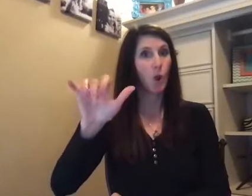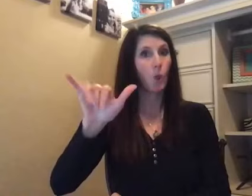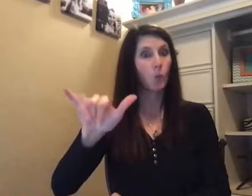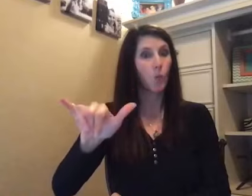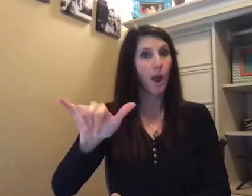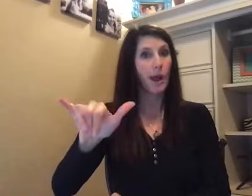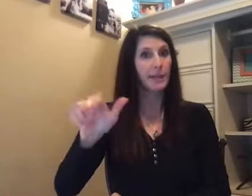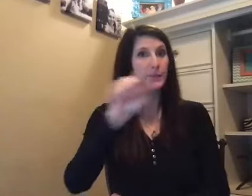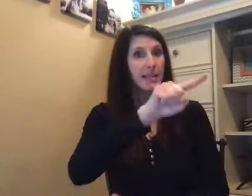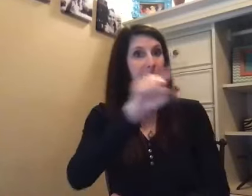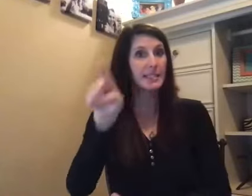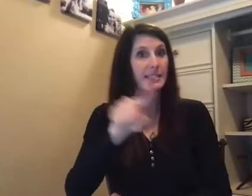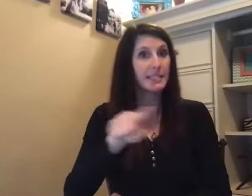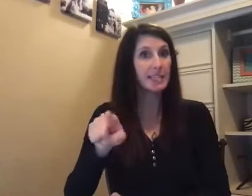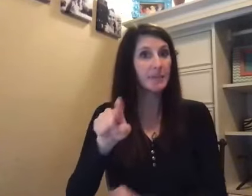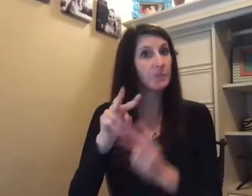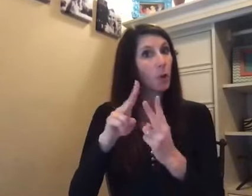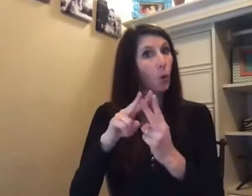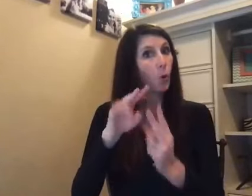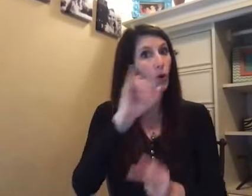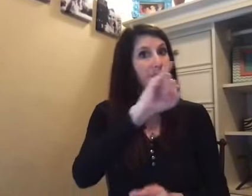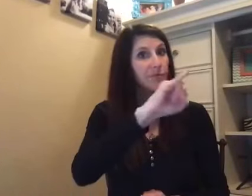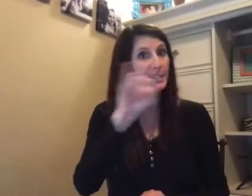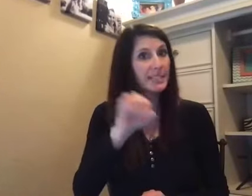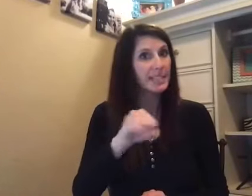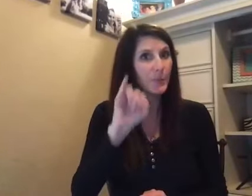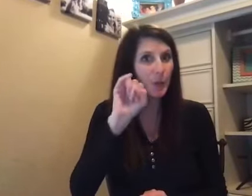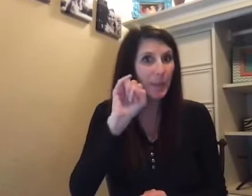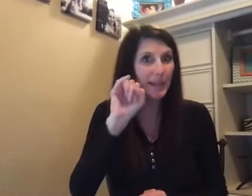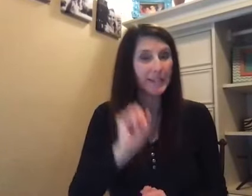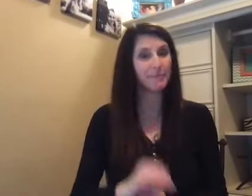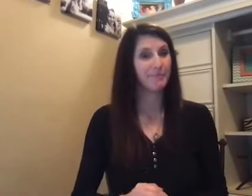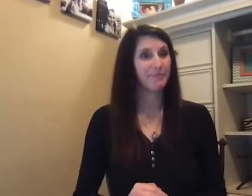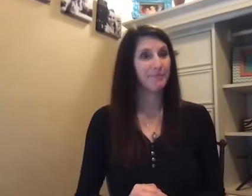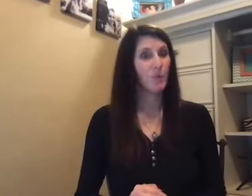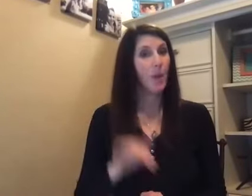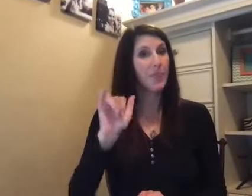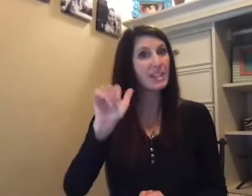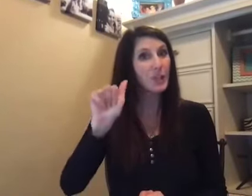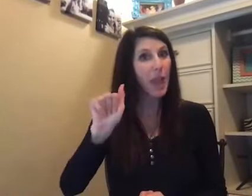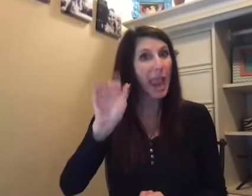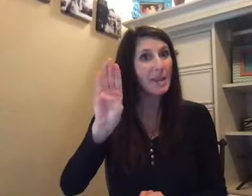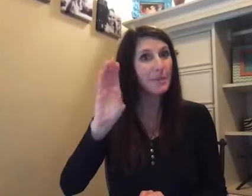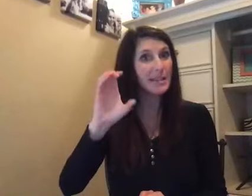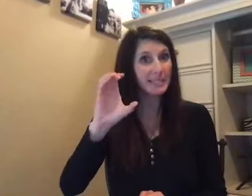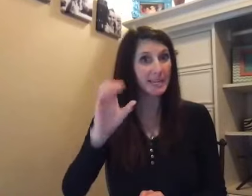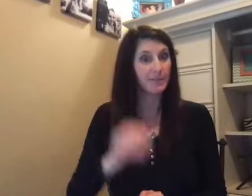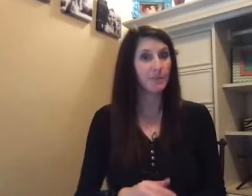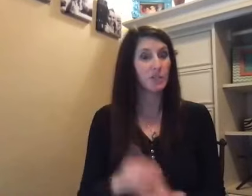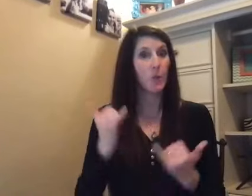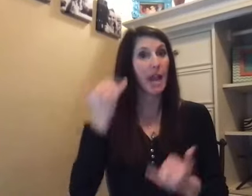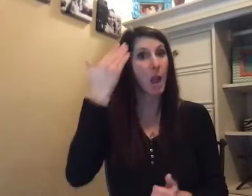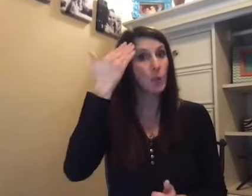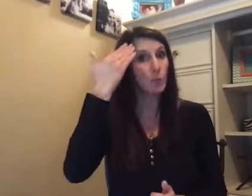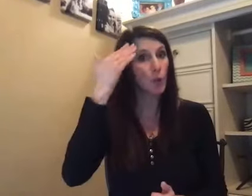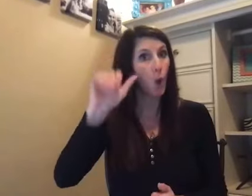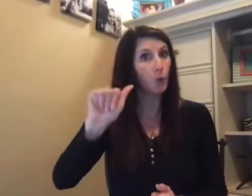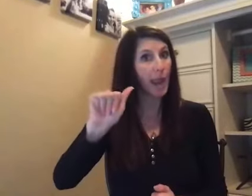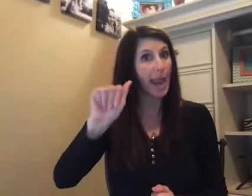Y, C, or C. But that's your A, B, C. So now you know your A,